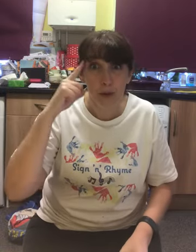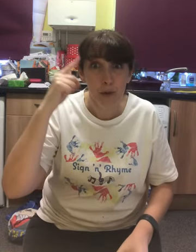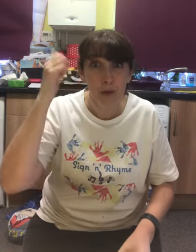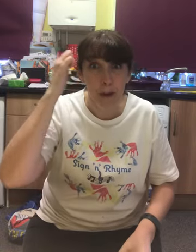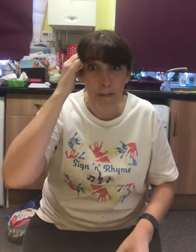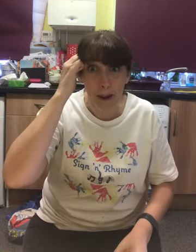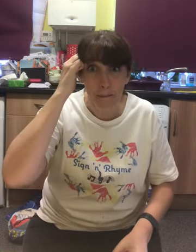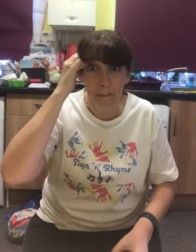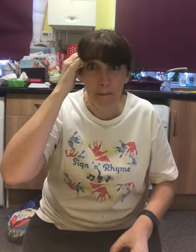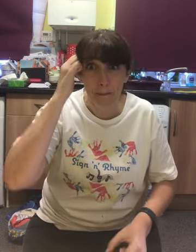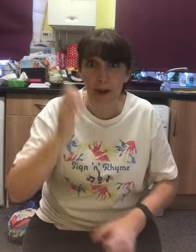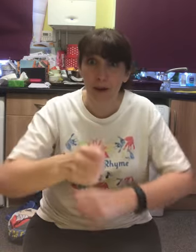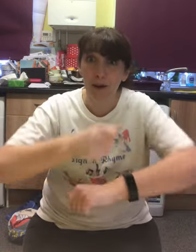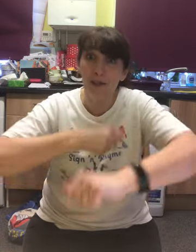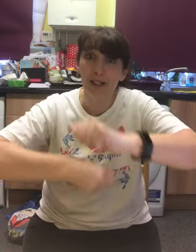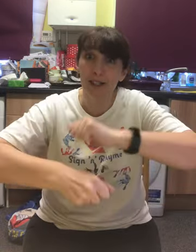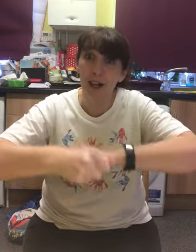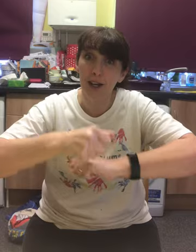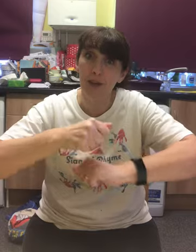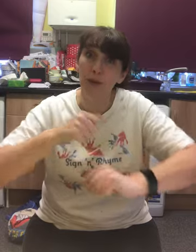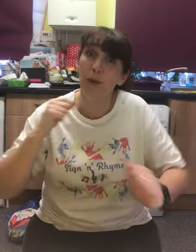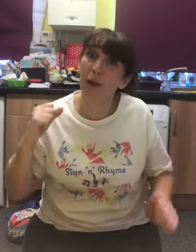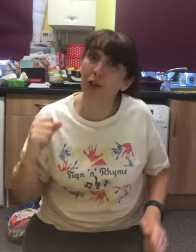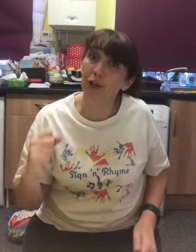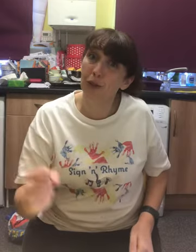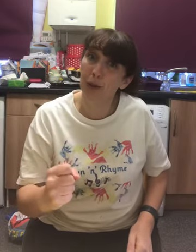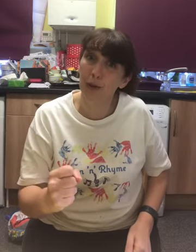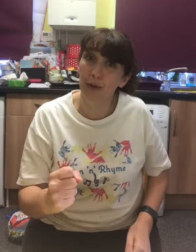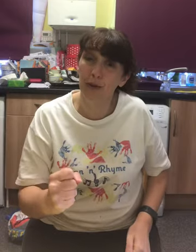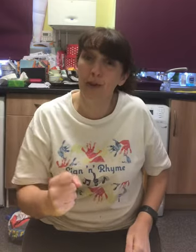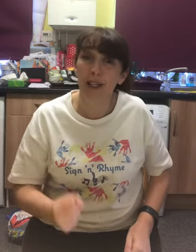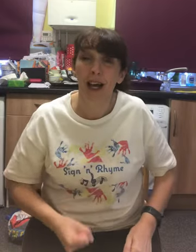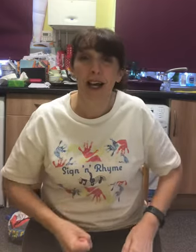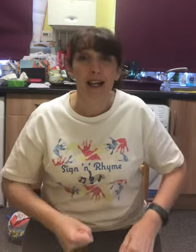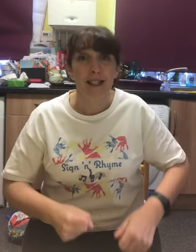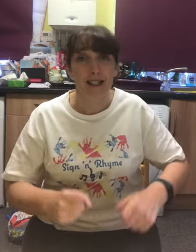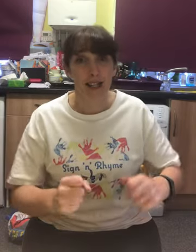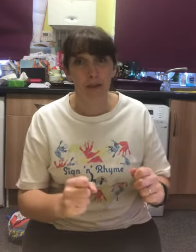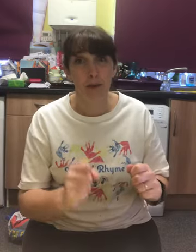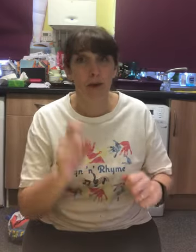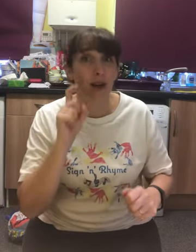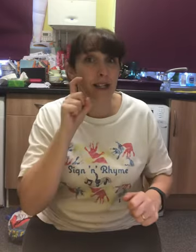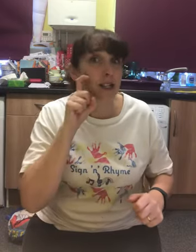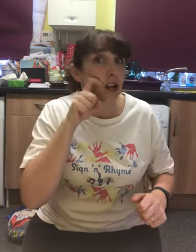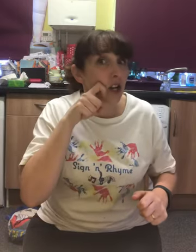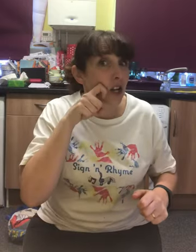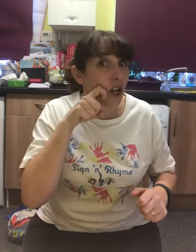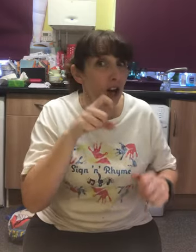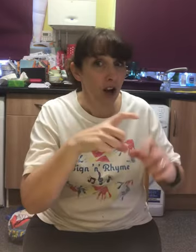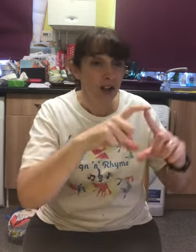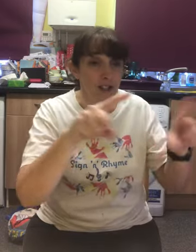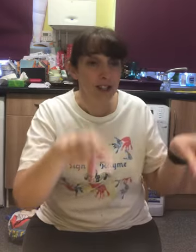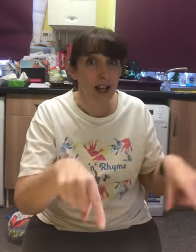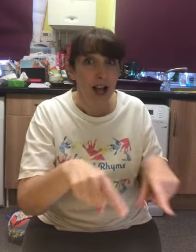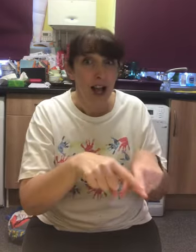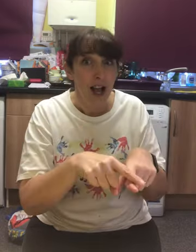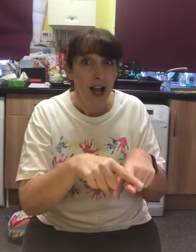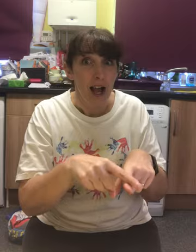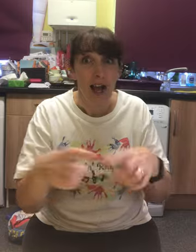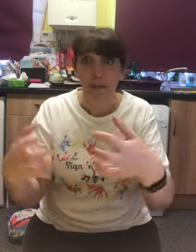remember. Recycle what you use. Separate glass and